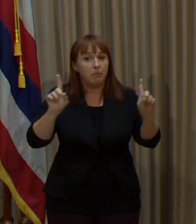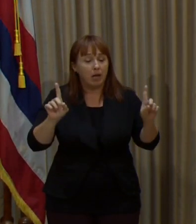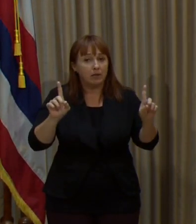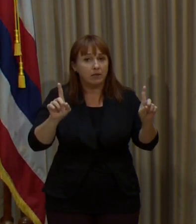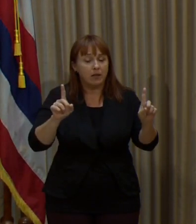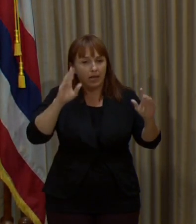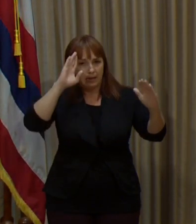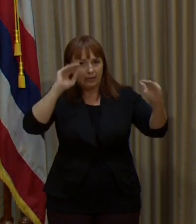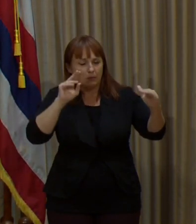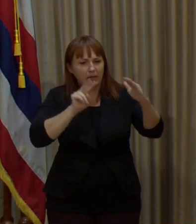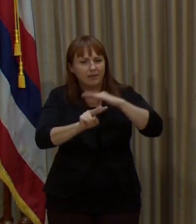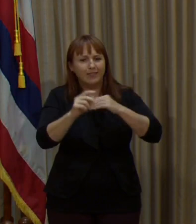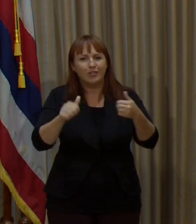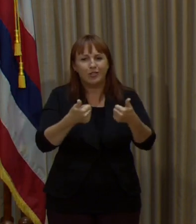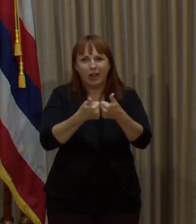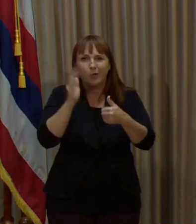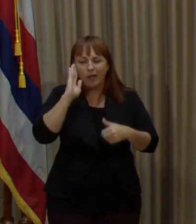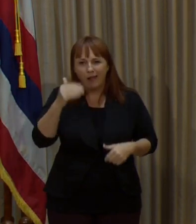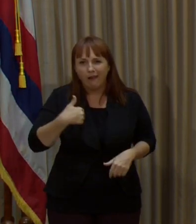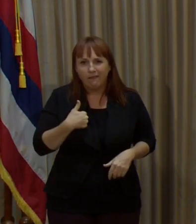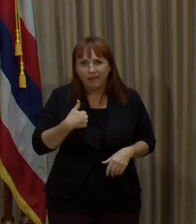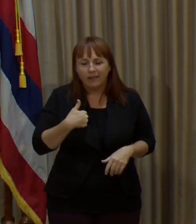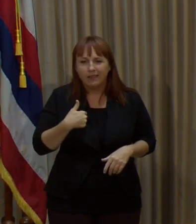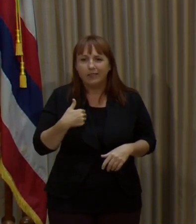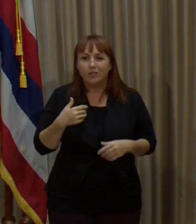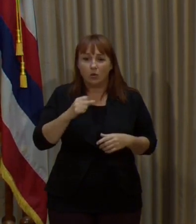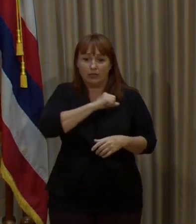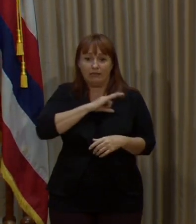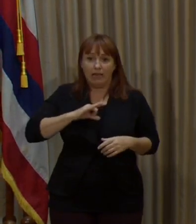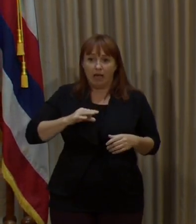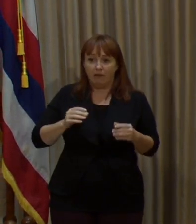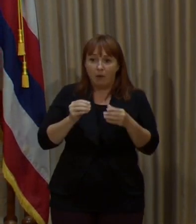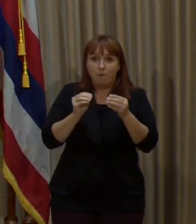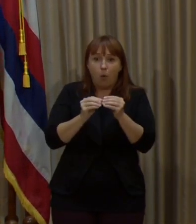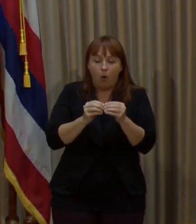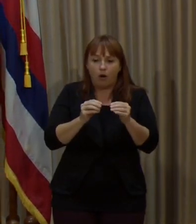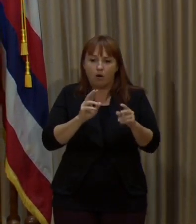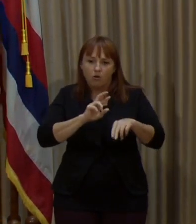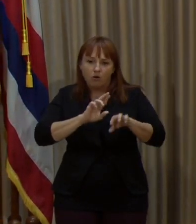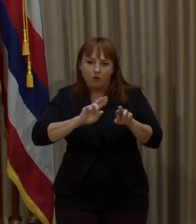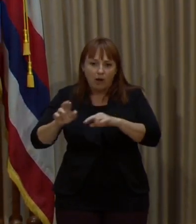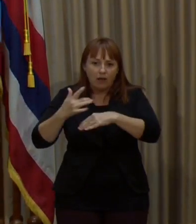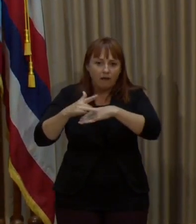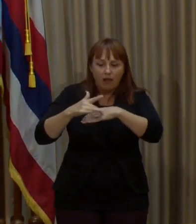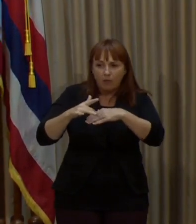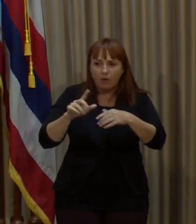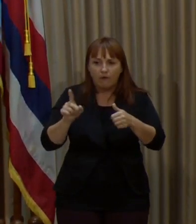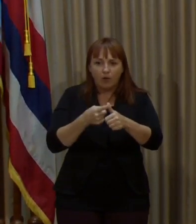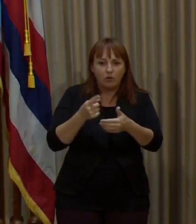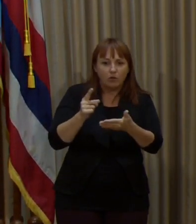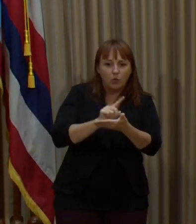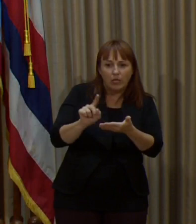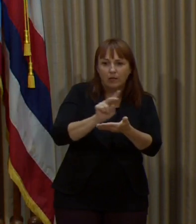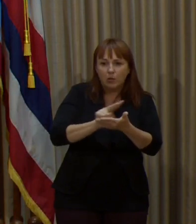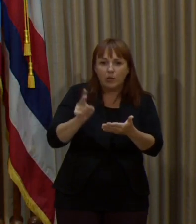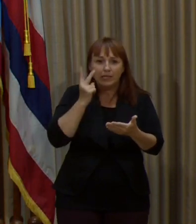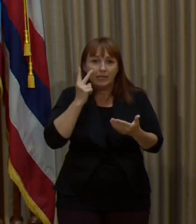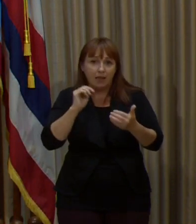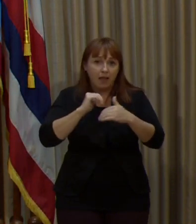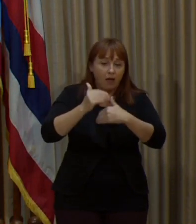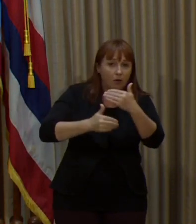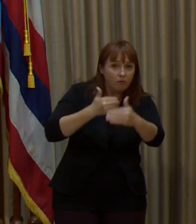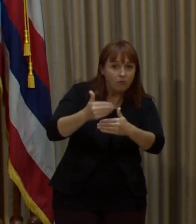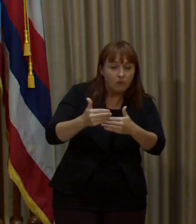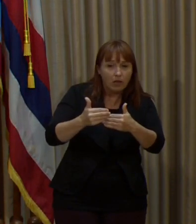we, I expect some challenges. So I'm going to be up to staff as best we can the first couple of weeks and see how it pans out, see how it works.